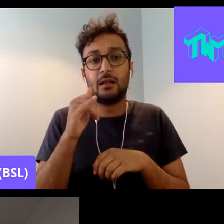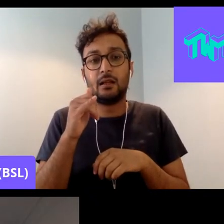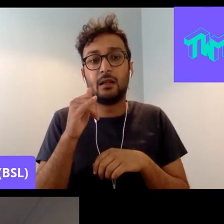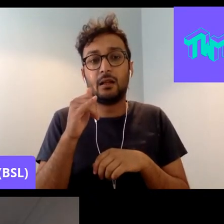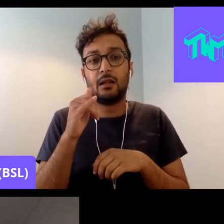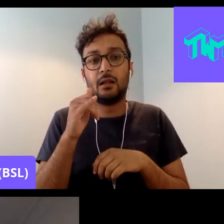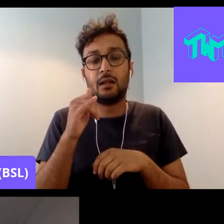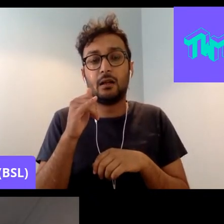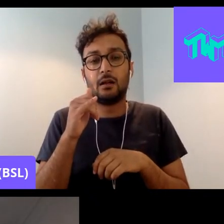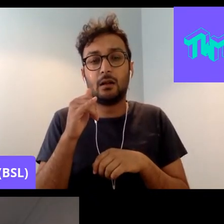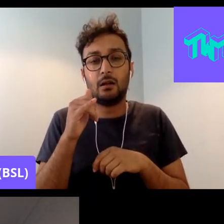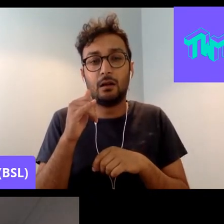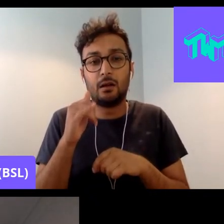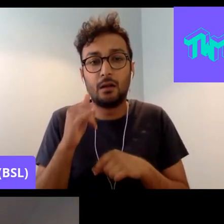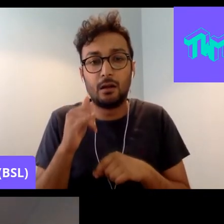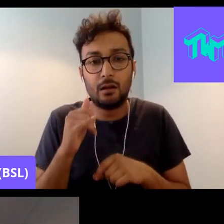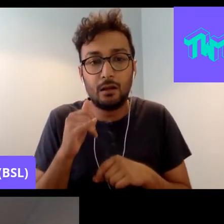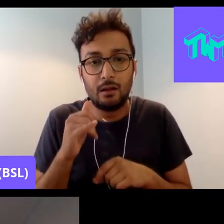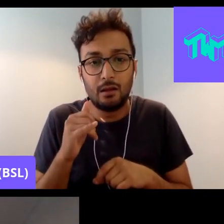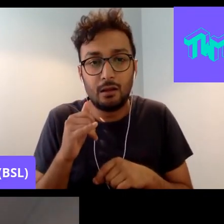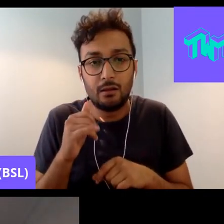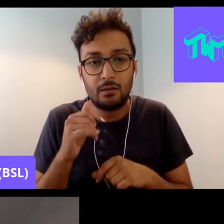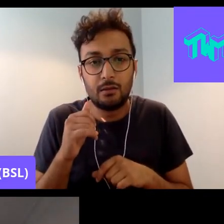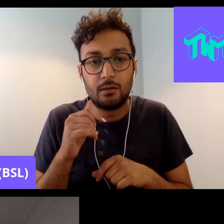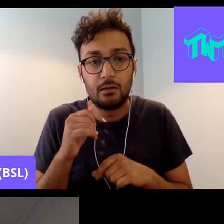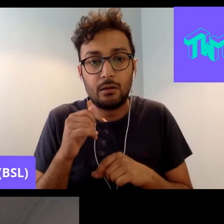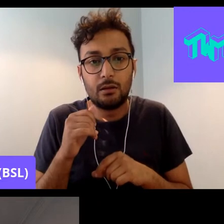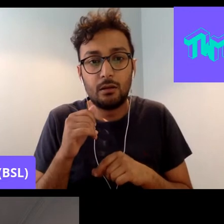to be honest, it's a housing that we, um,